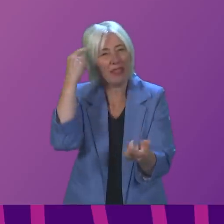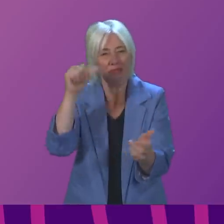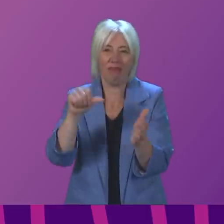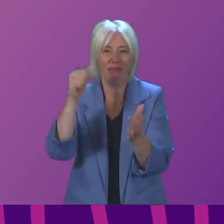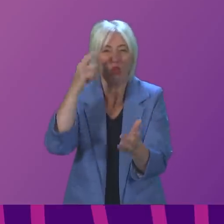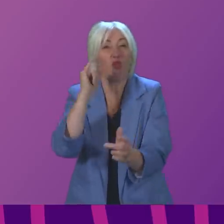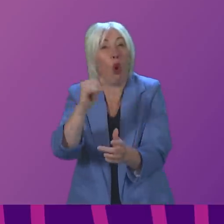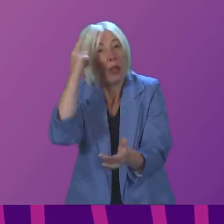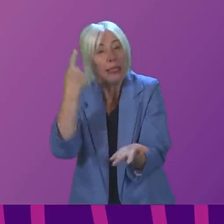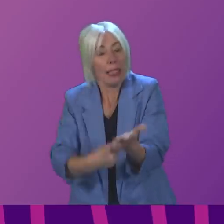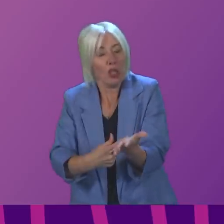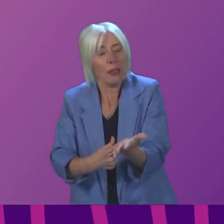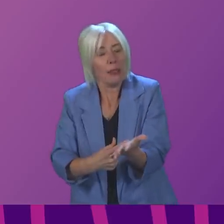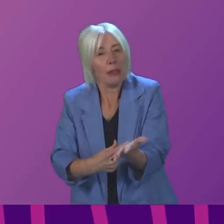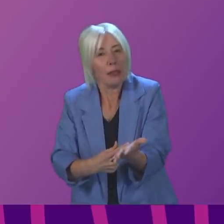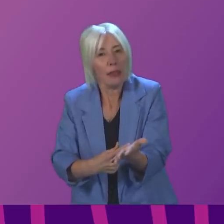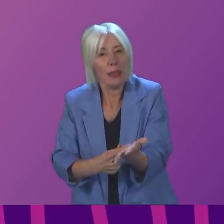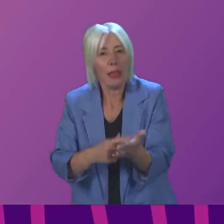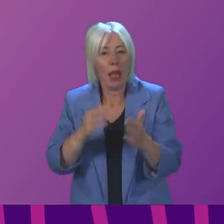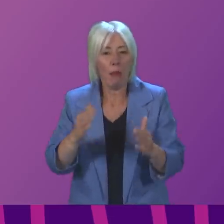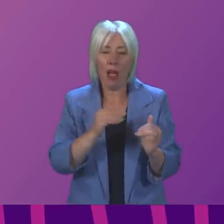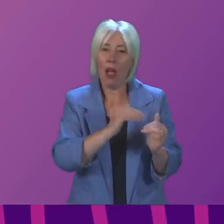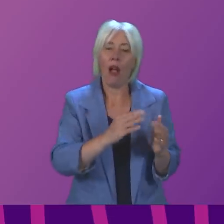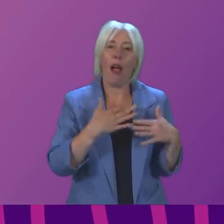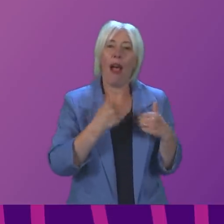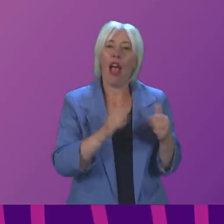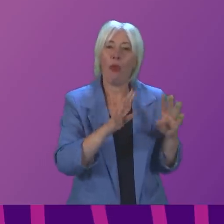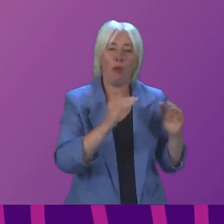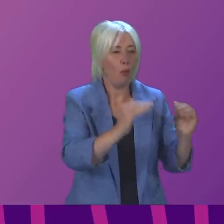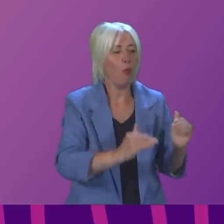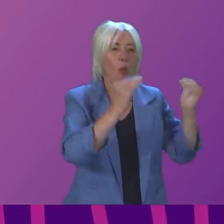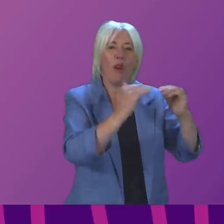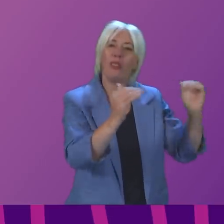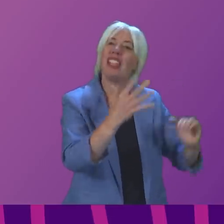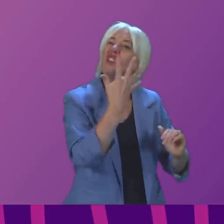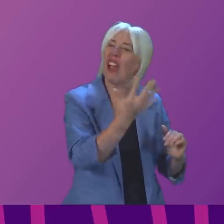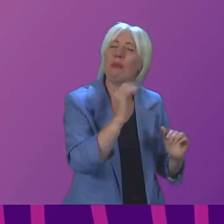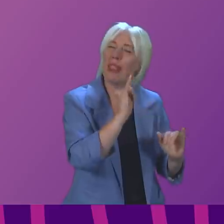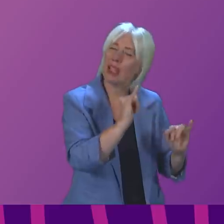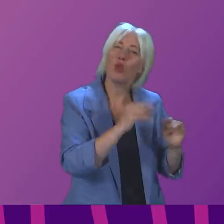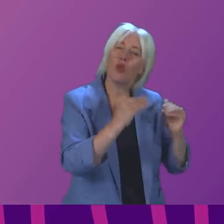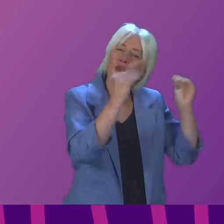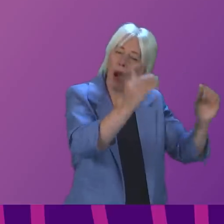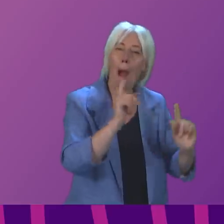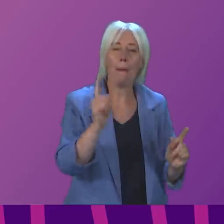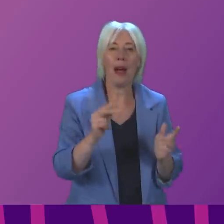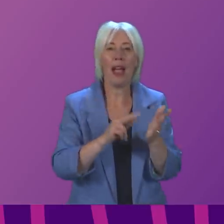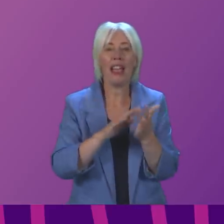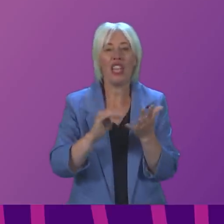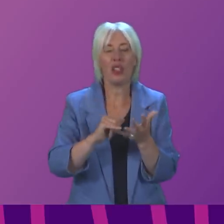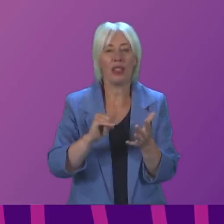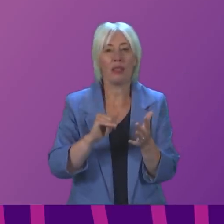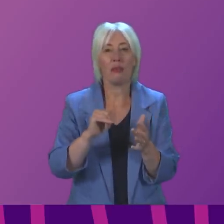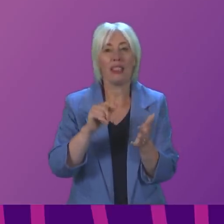taking the steps of moving the health board into stage five is a step too far. But in 2018, she escalated NHS Tayside